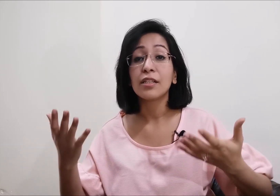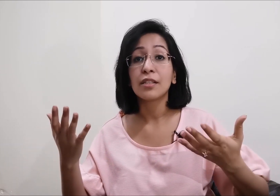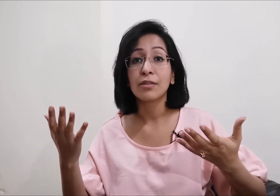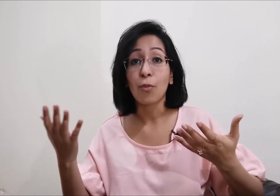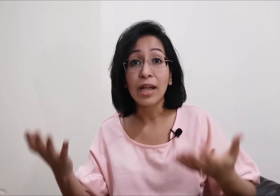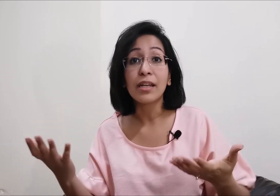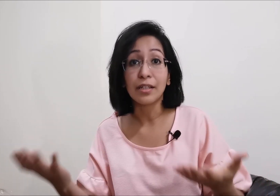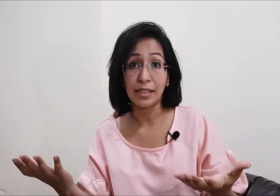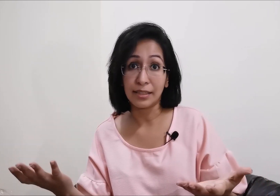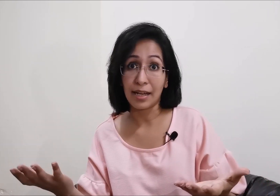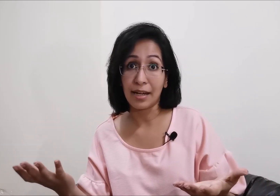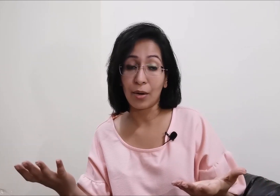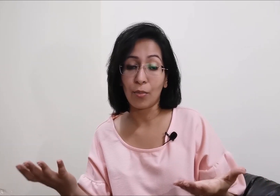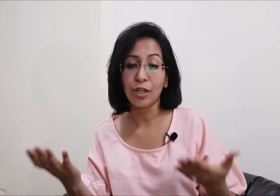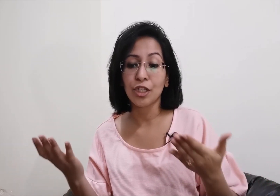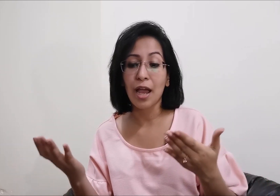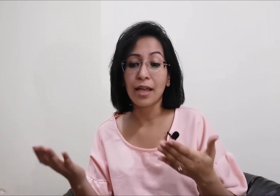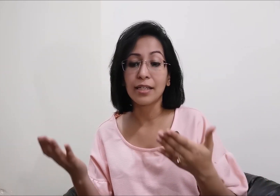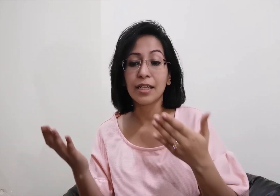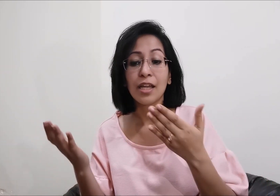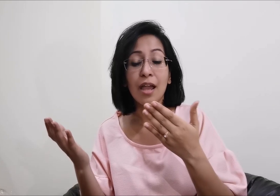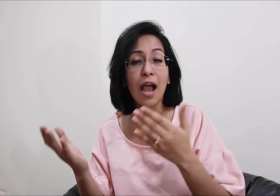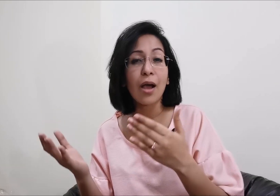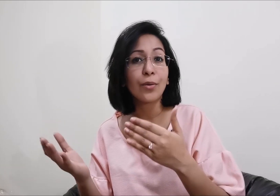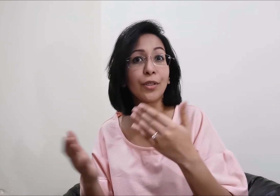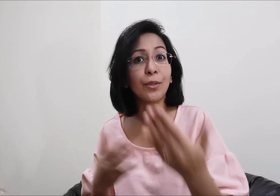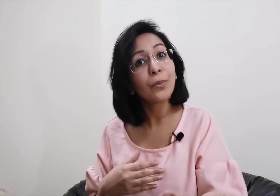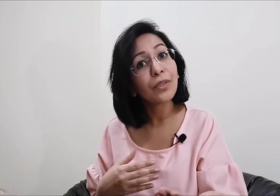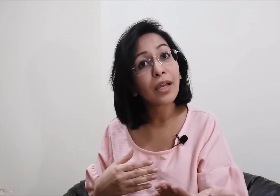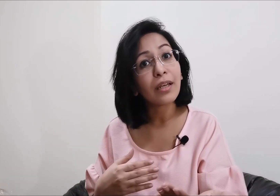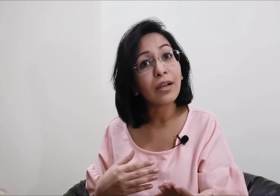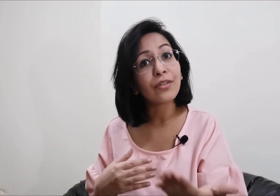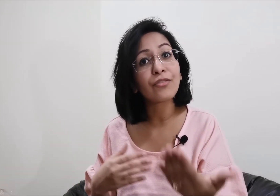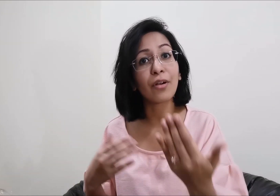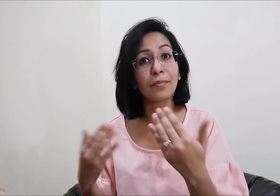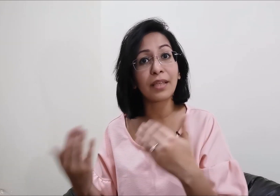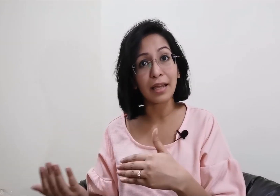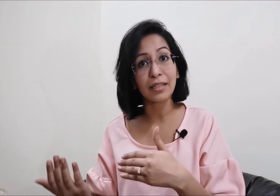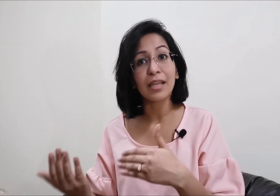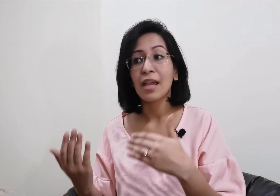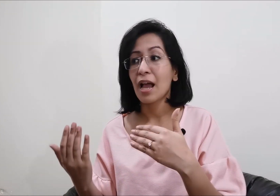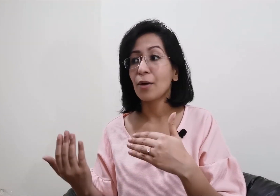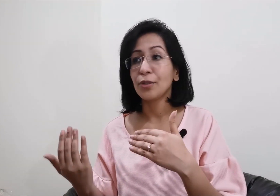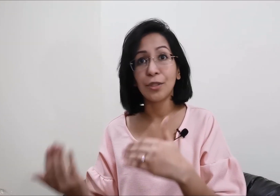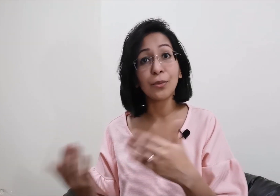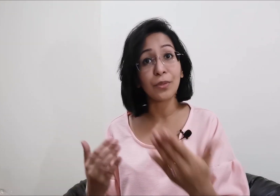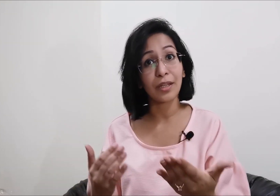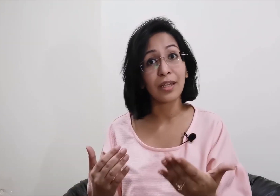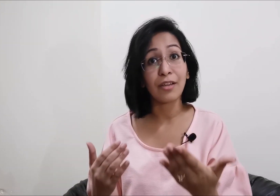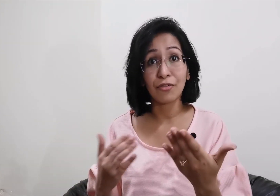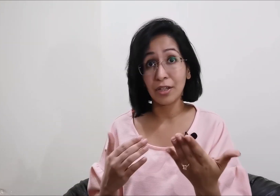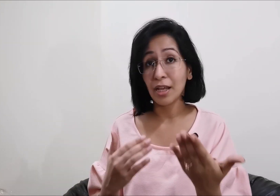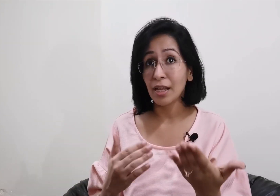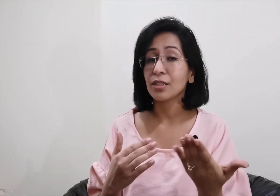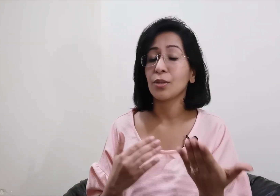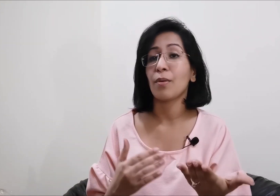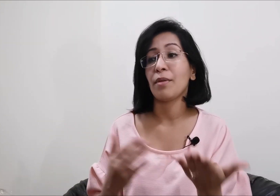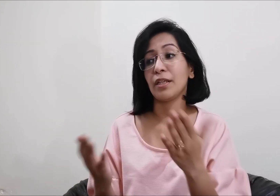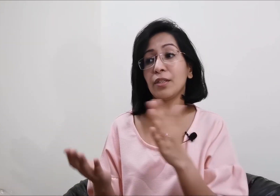while learning sign language and how you can learn from that how you if in case you are making